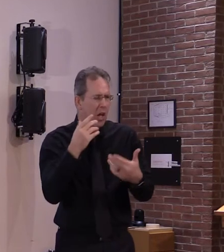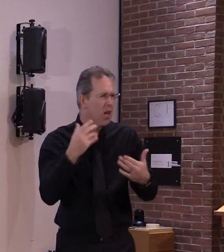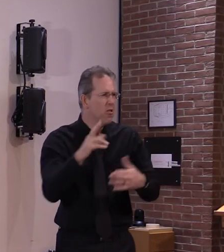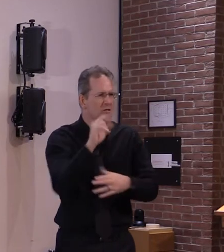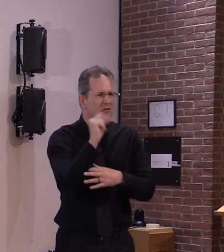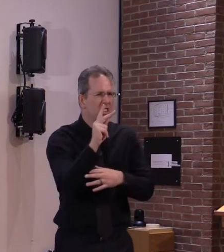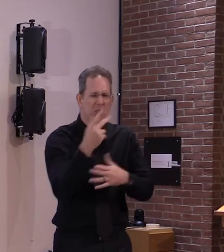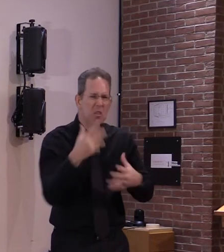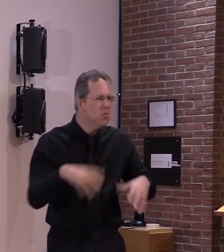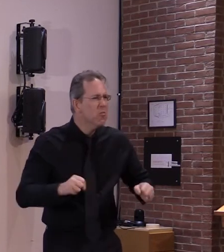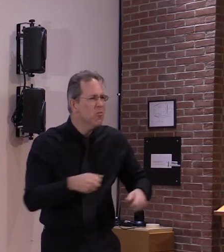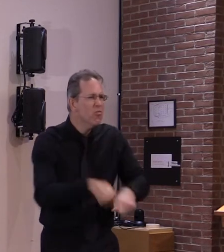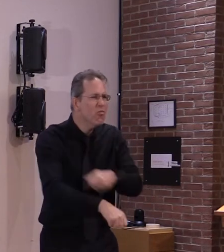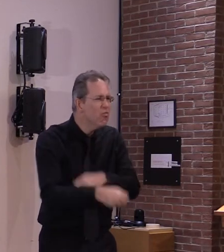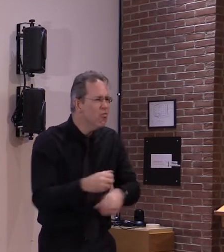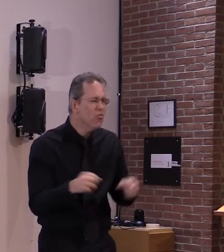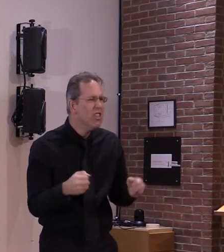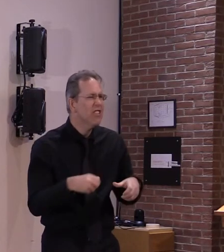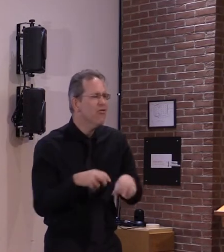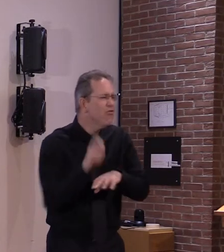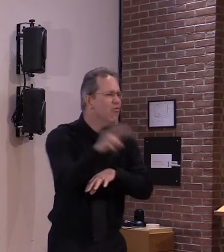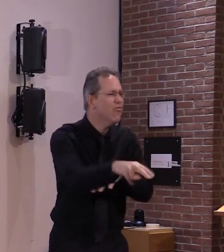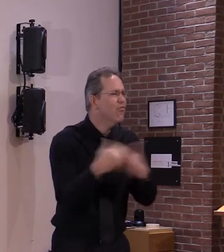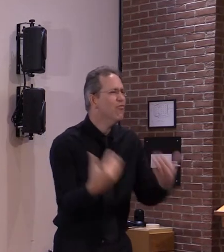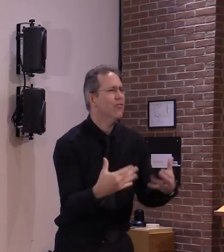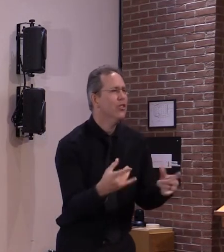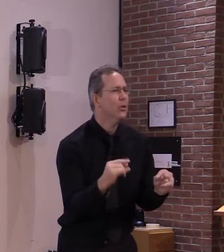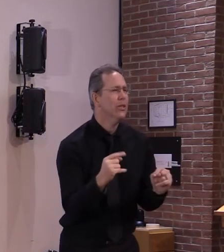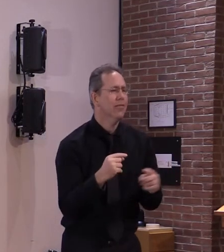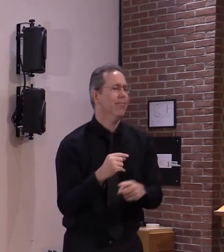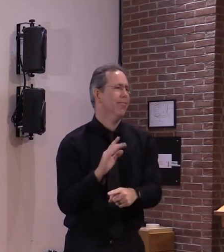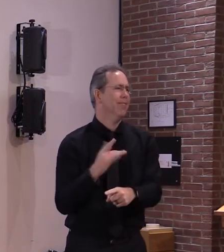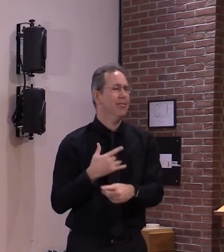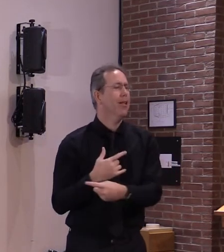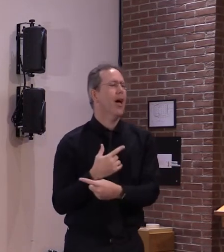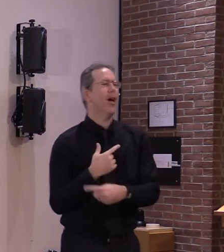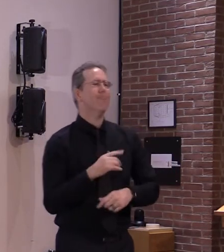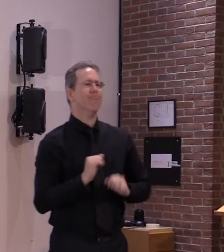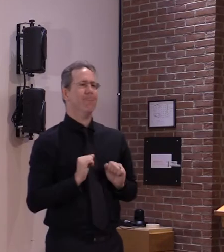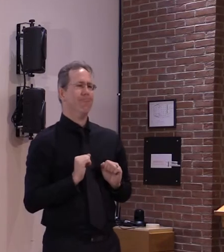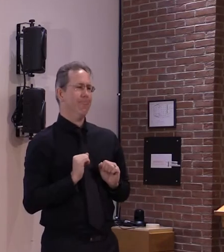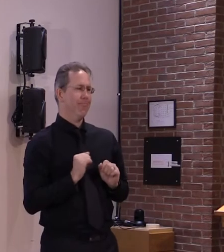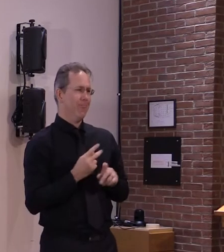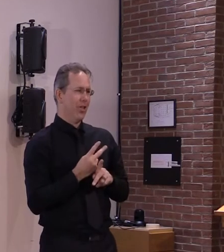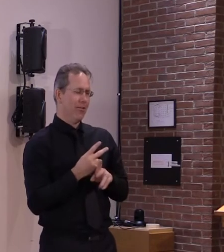the second or third so i think i think it's just normal but i think it will build in uh in time